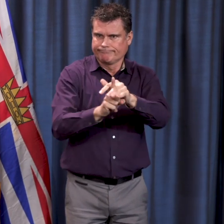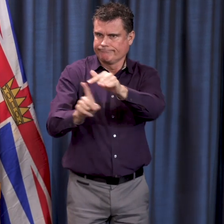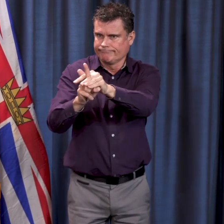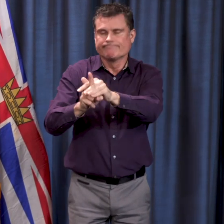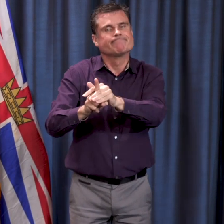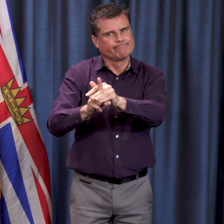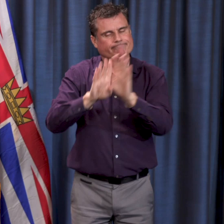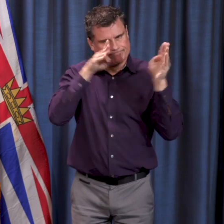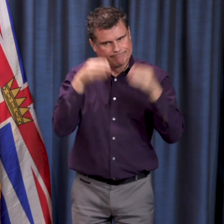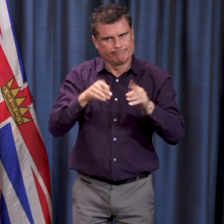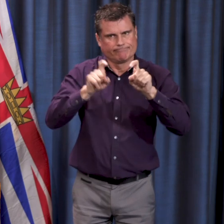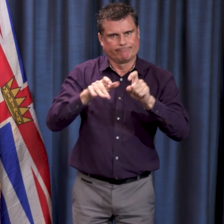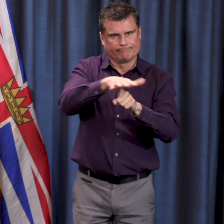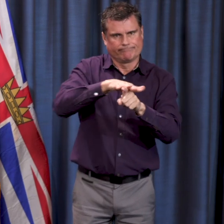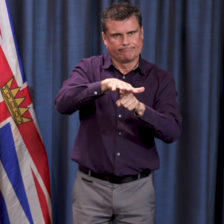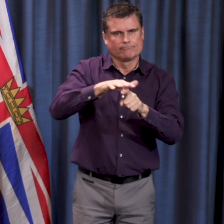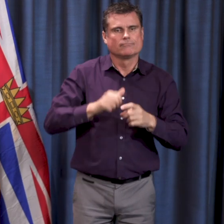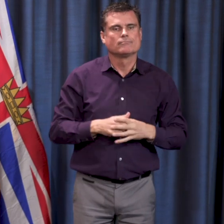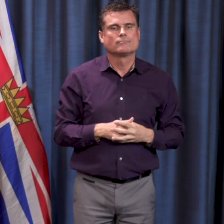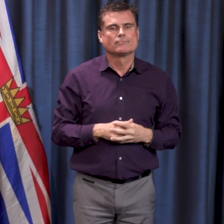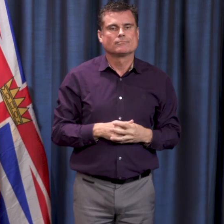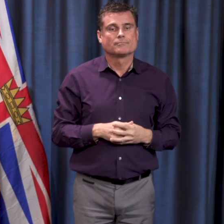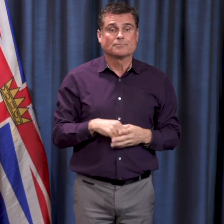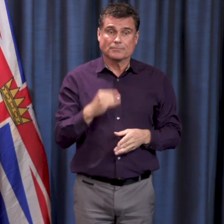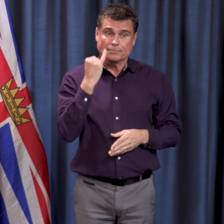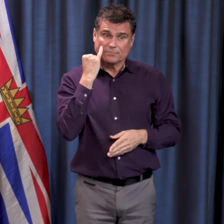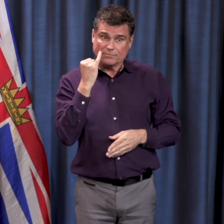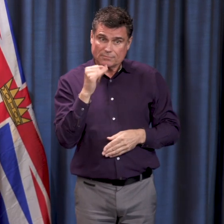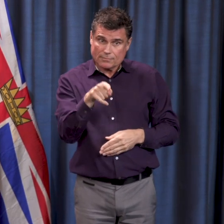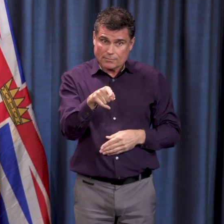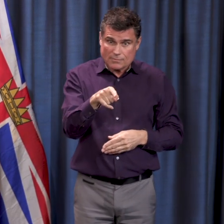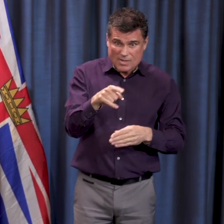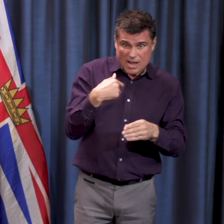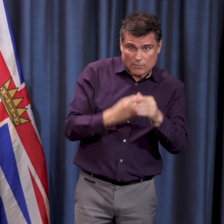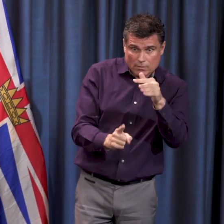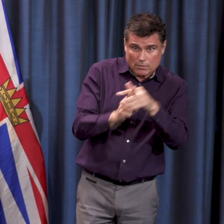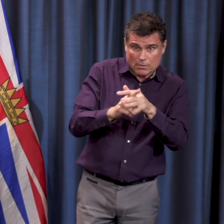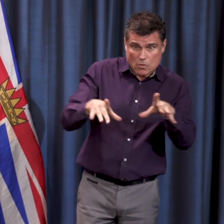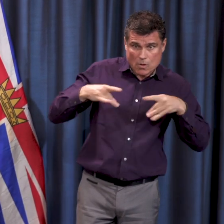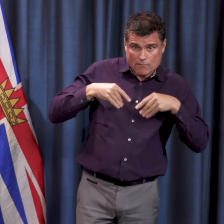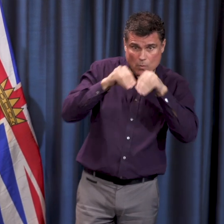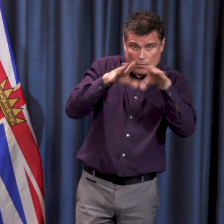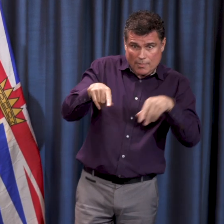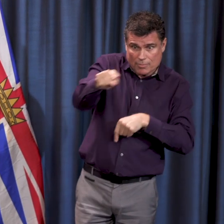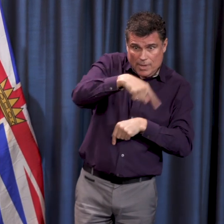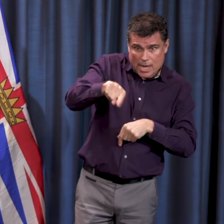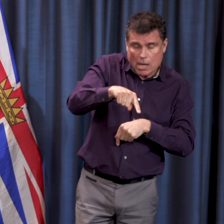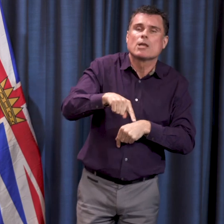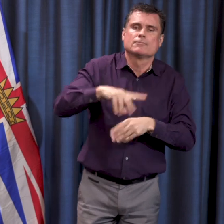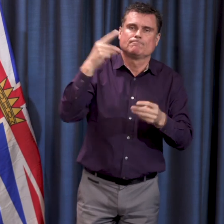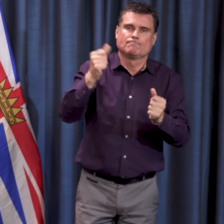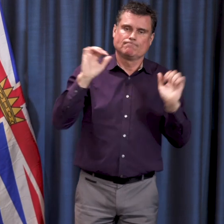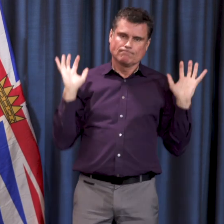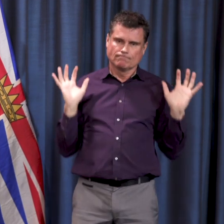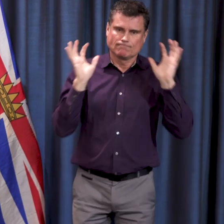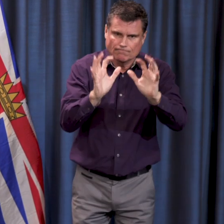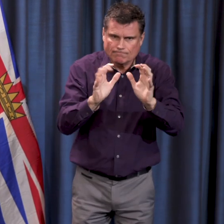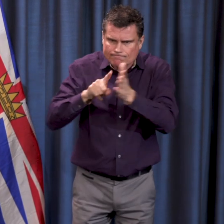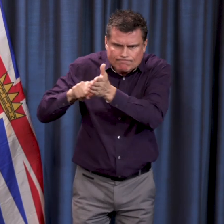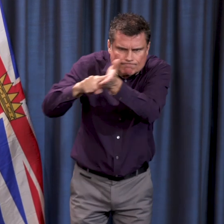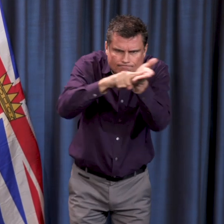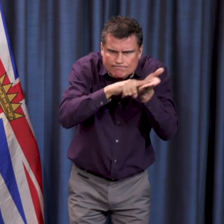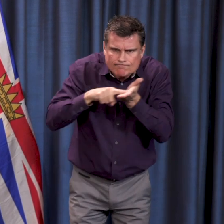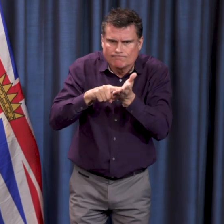living facilities where we have identified outbreaks. And along that, we've been talking about some of the challenges about